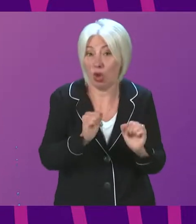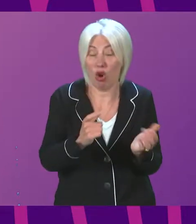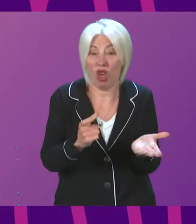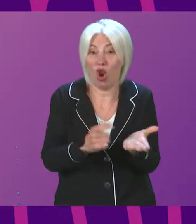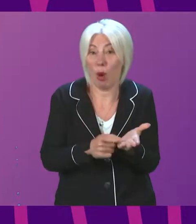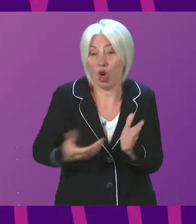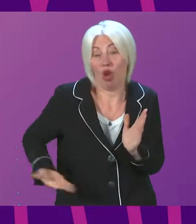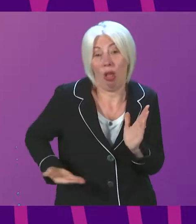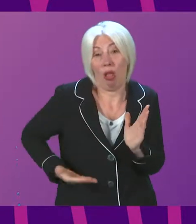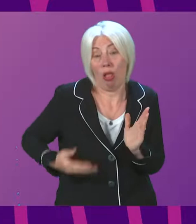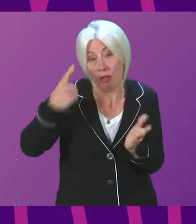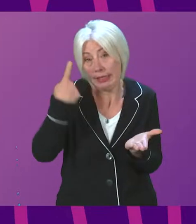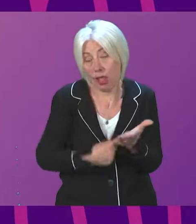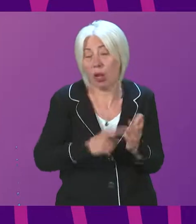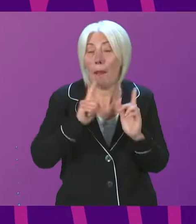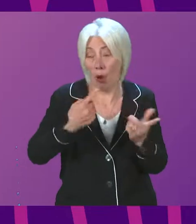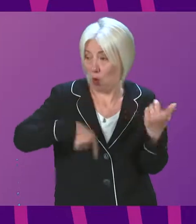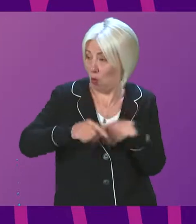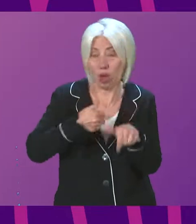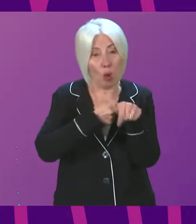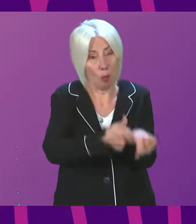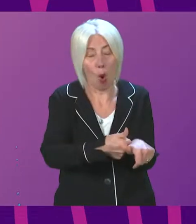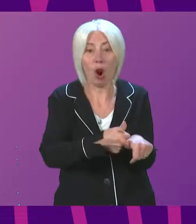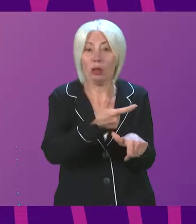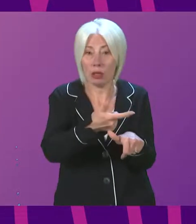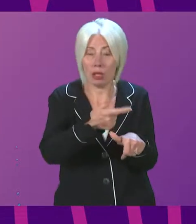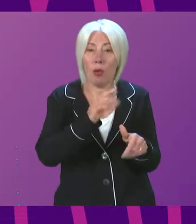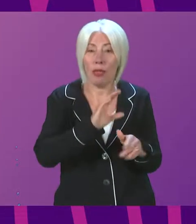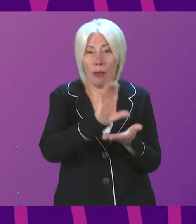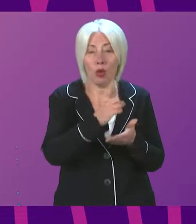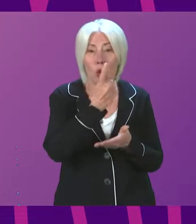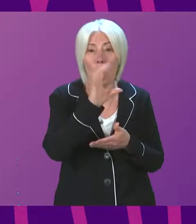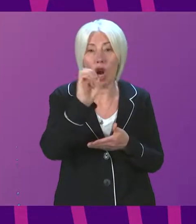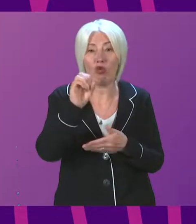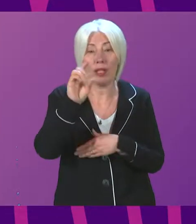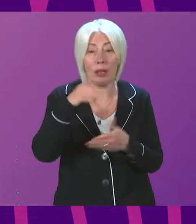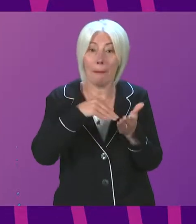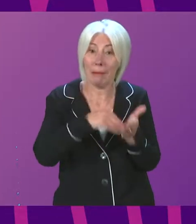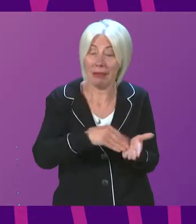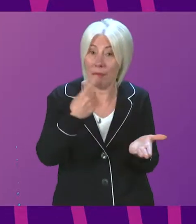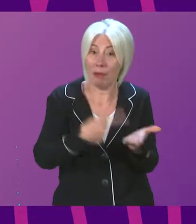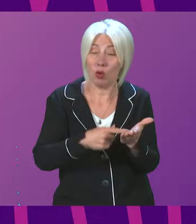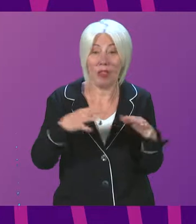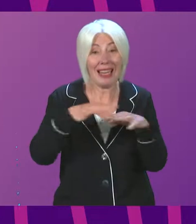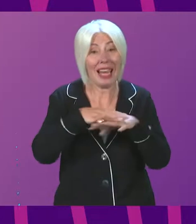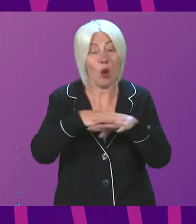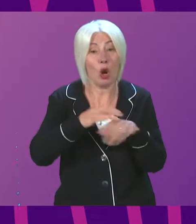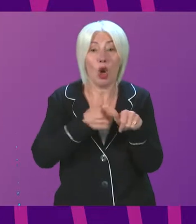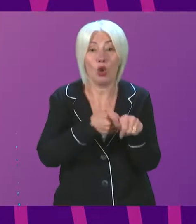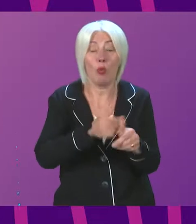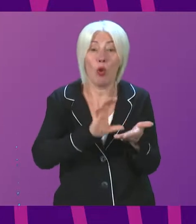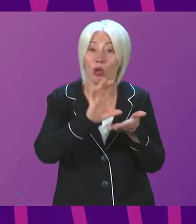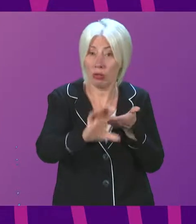basis. But we, in government, we support the network with almost £100 million through the network support grant, and that includes